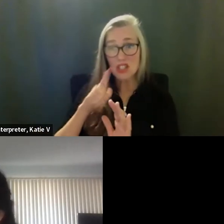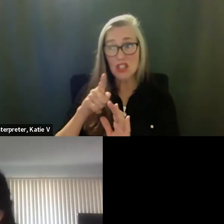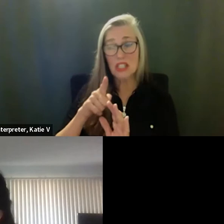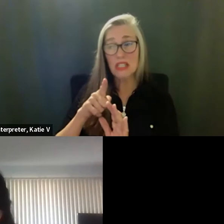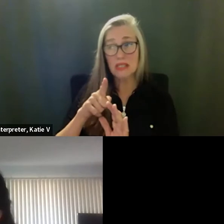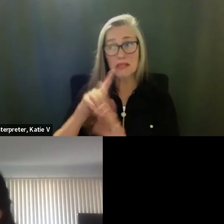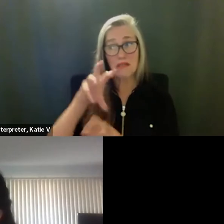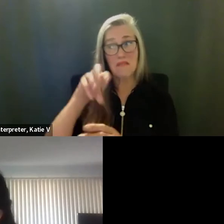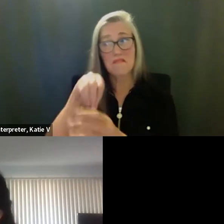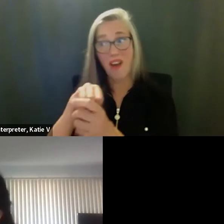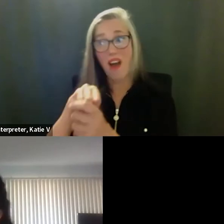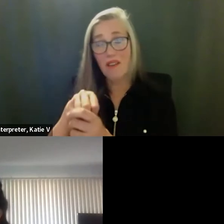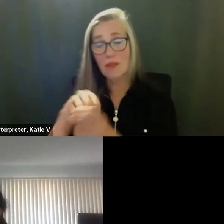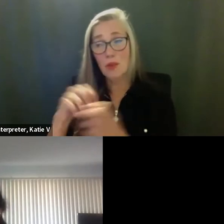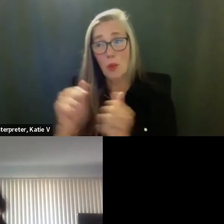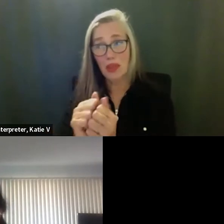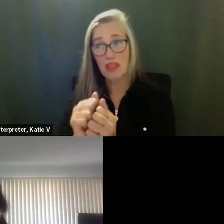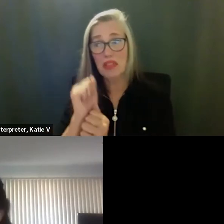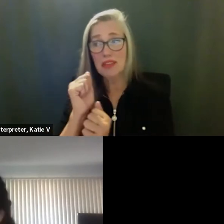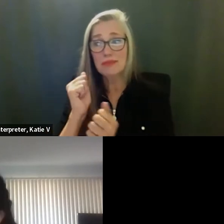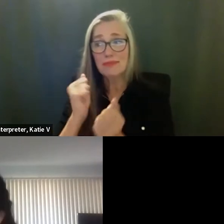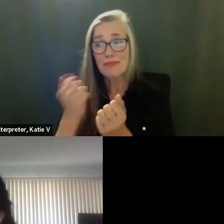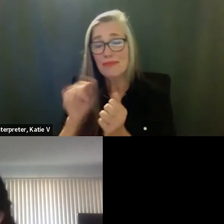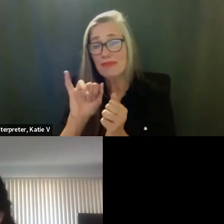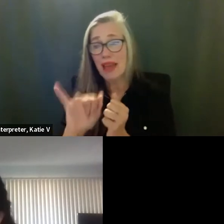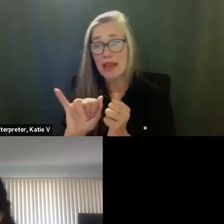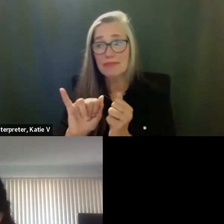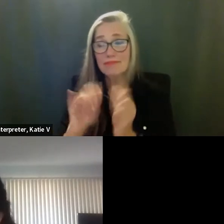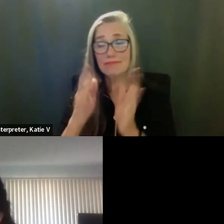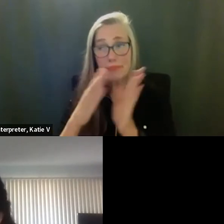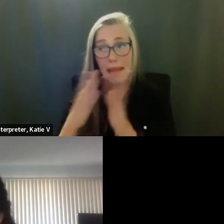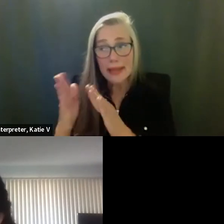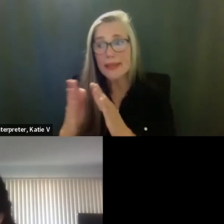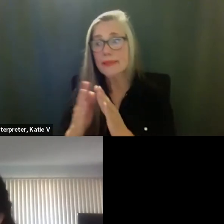involved in this. Sure.